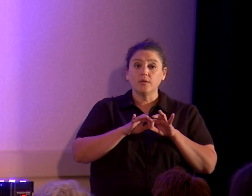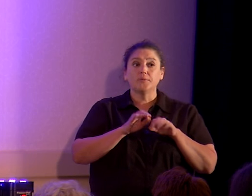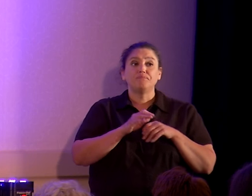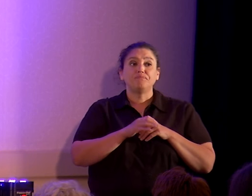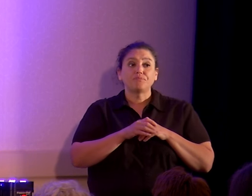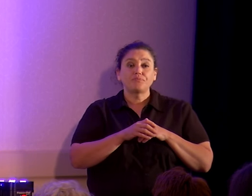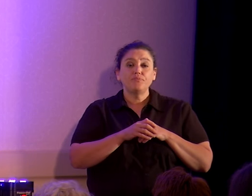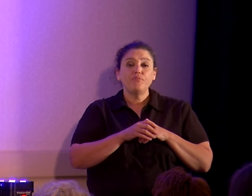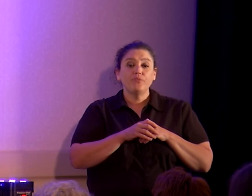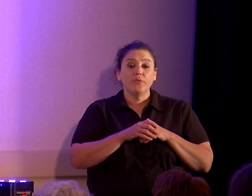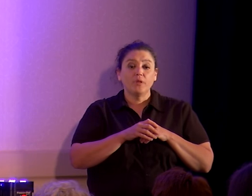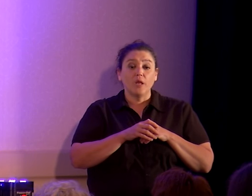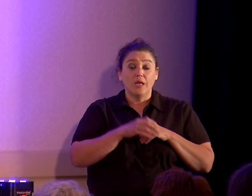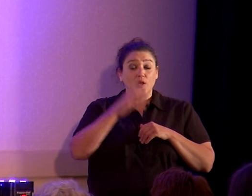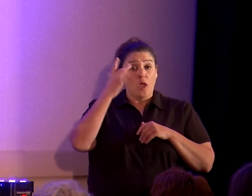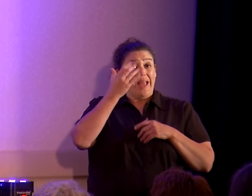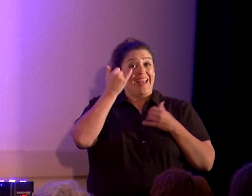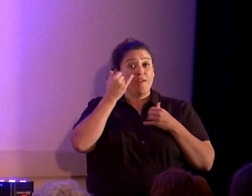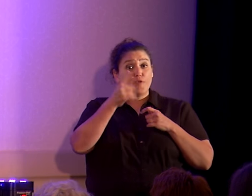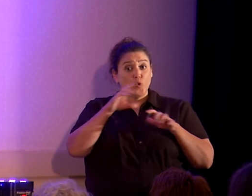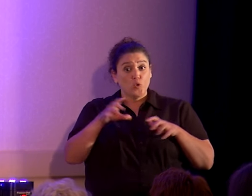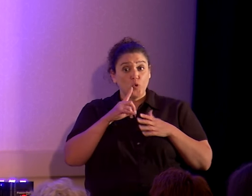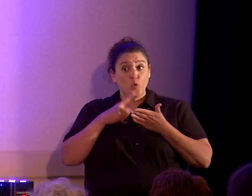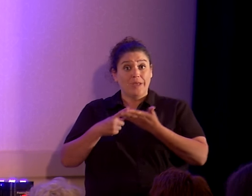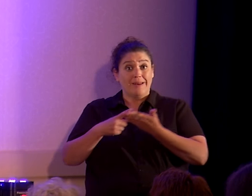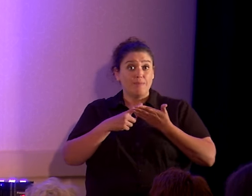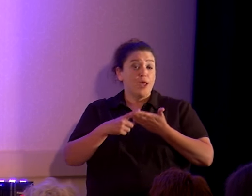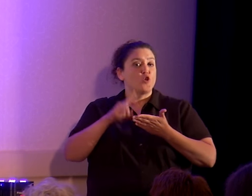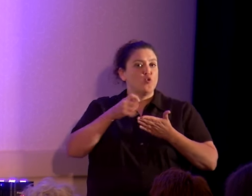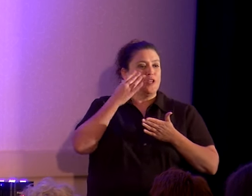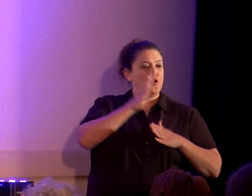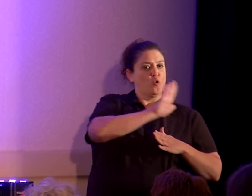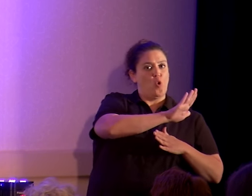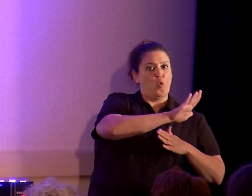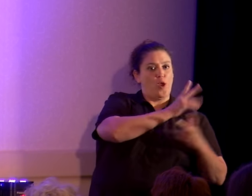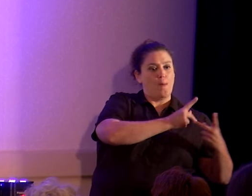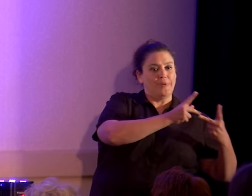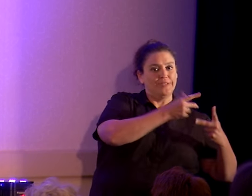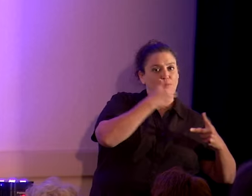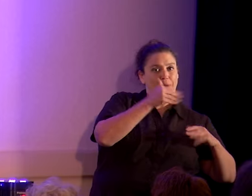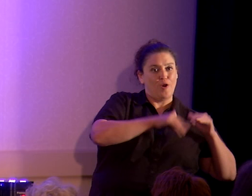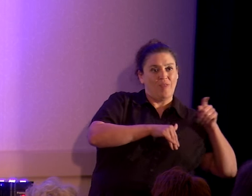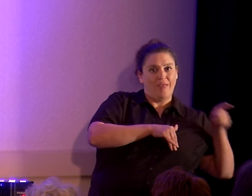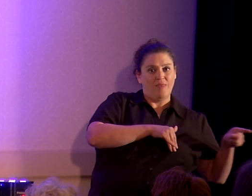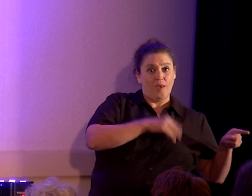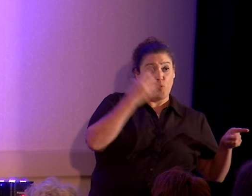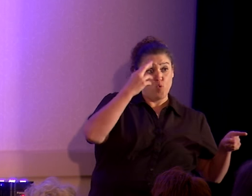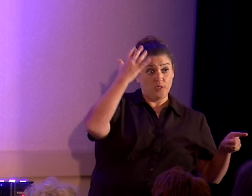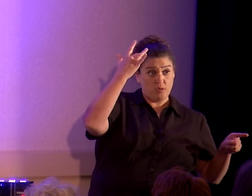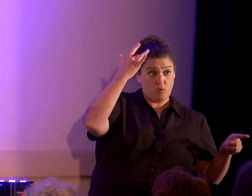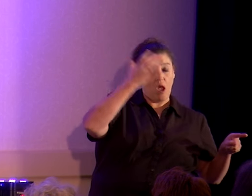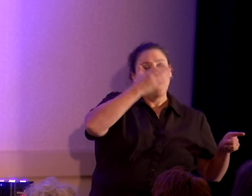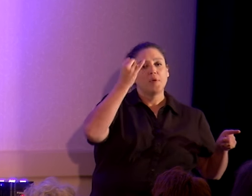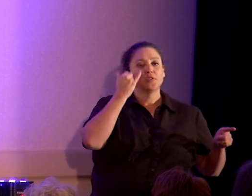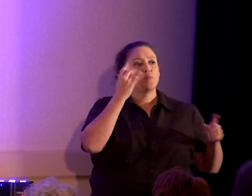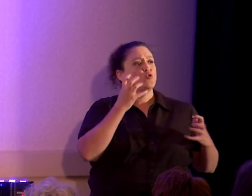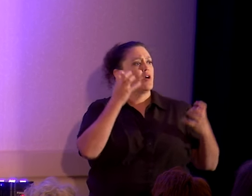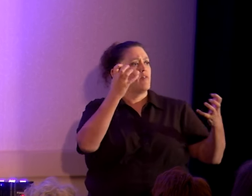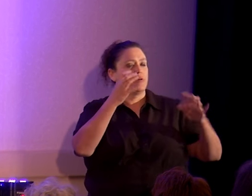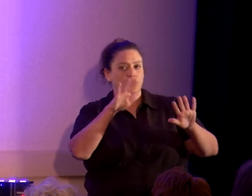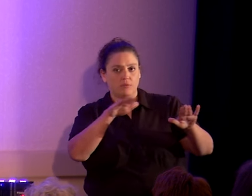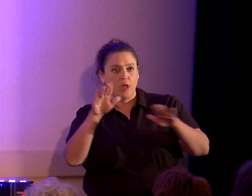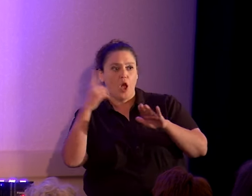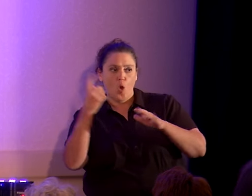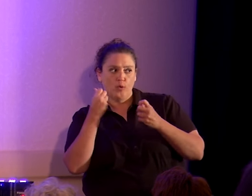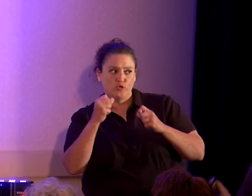debate, to know the other side as well or better than they do, is because if you have an audience, by the way, always try to get